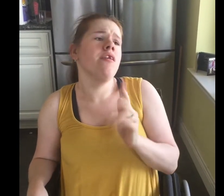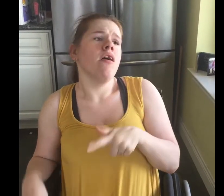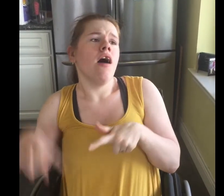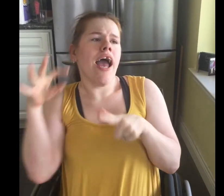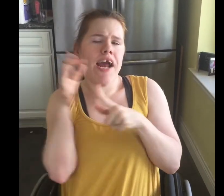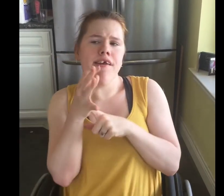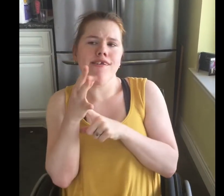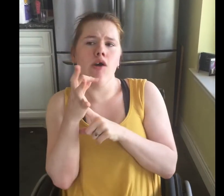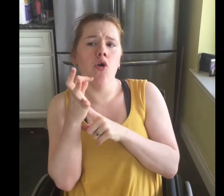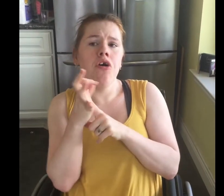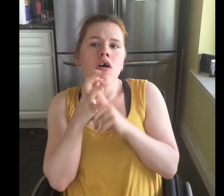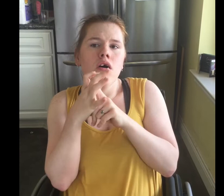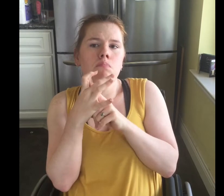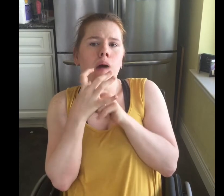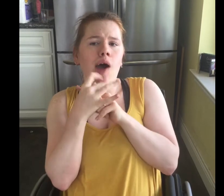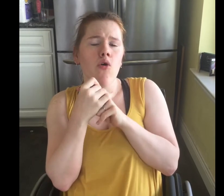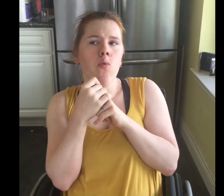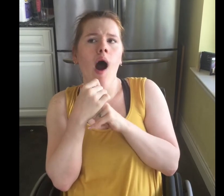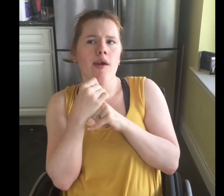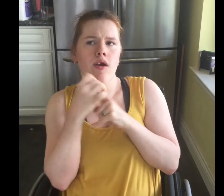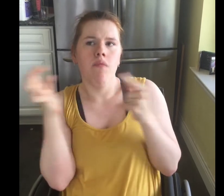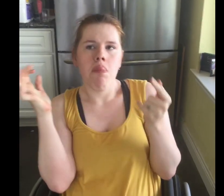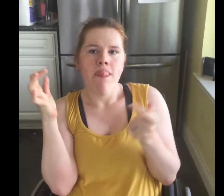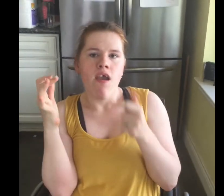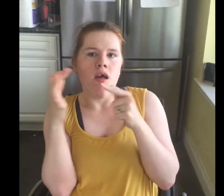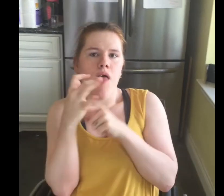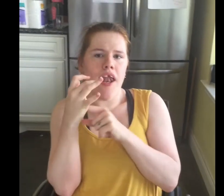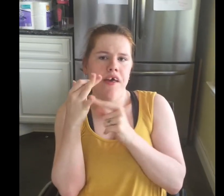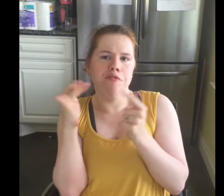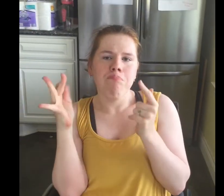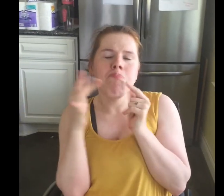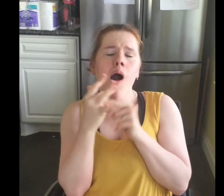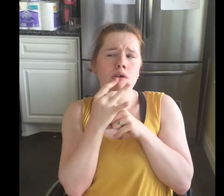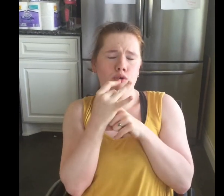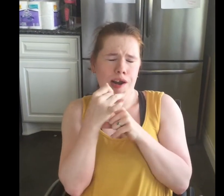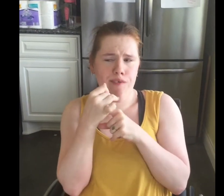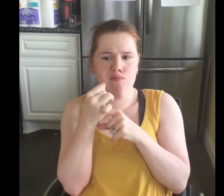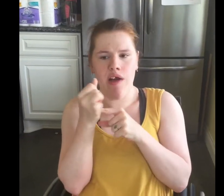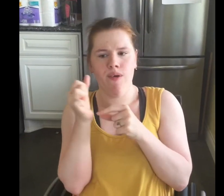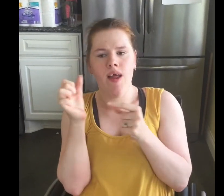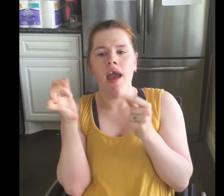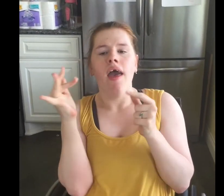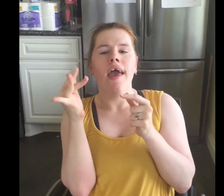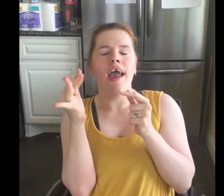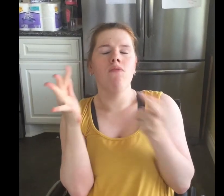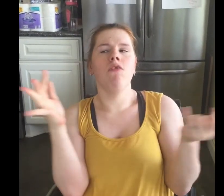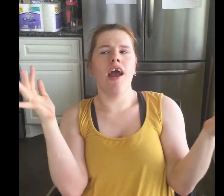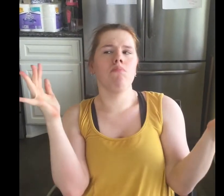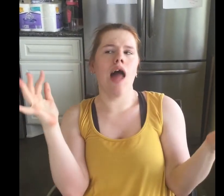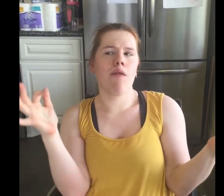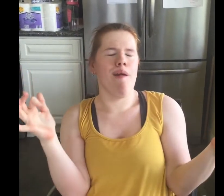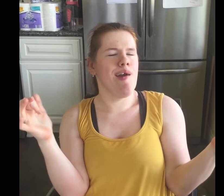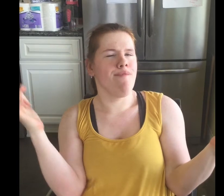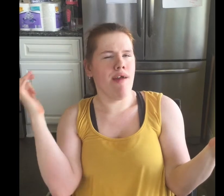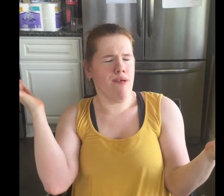a distilled bottled water that is pomegranate flavored and, and blackberry flavored.